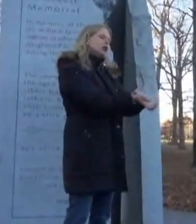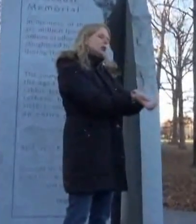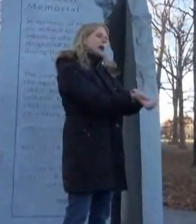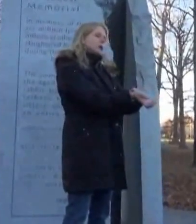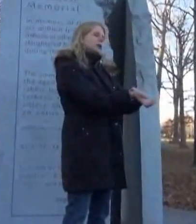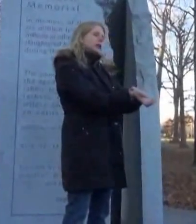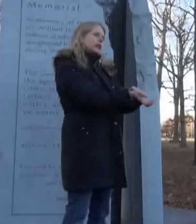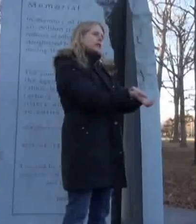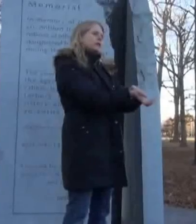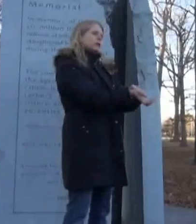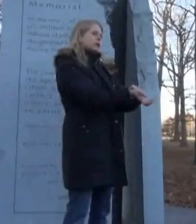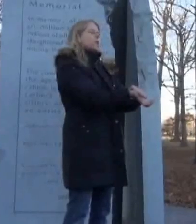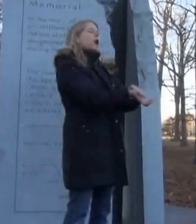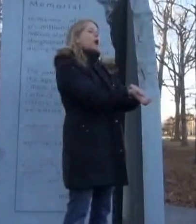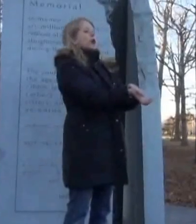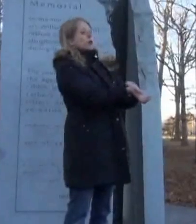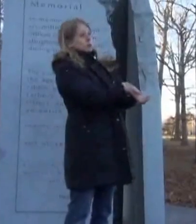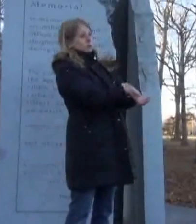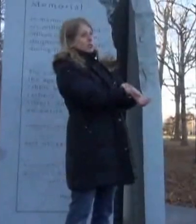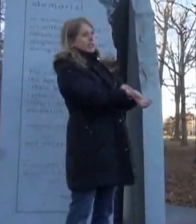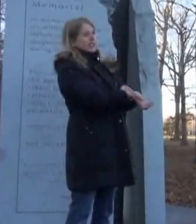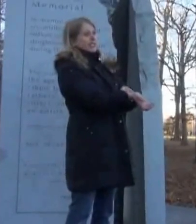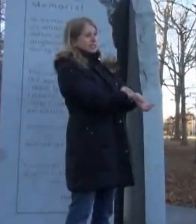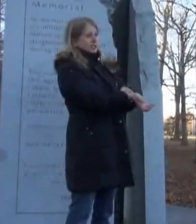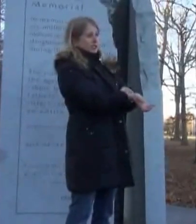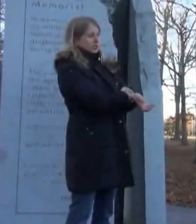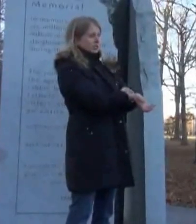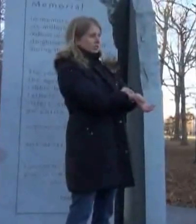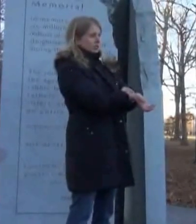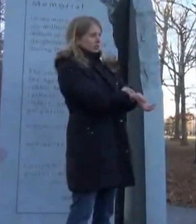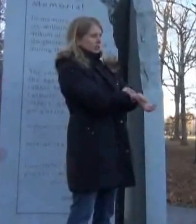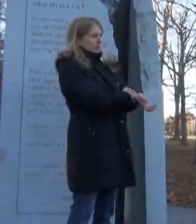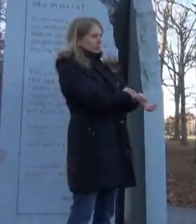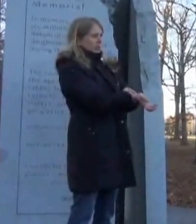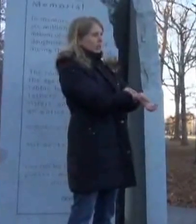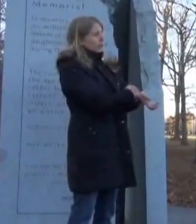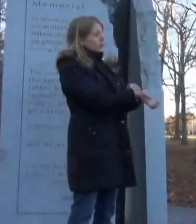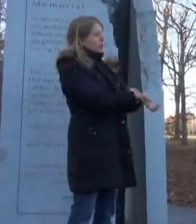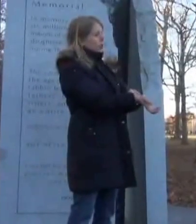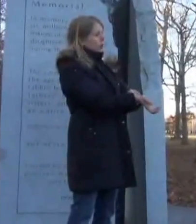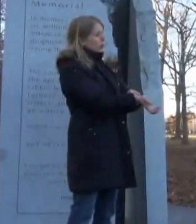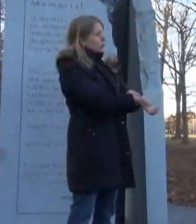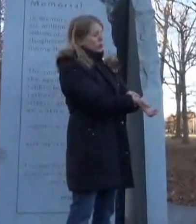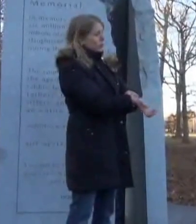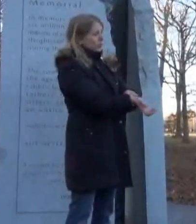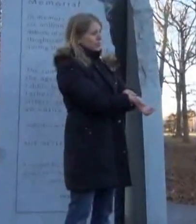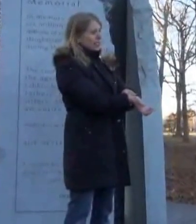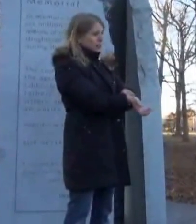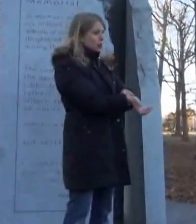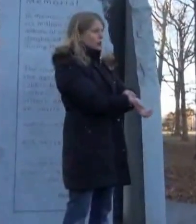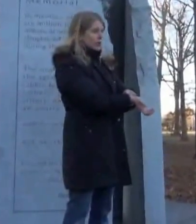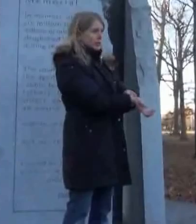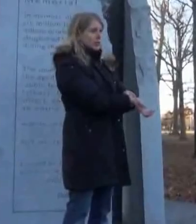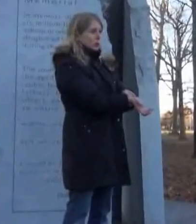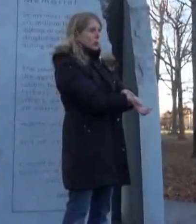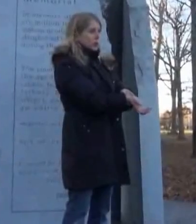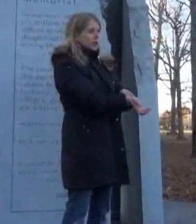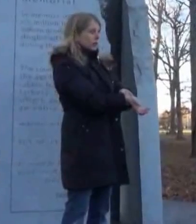knew I would live till tomorrow at least. Because though they weren't kind of tattoo kits, they were putting in